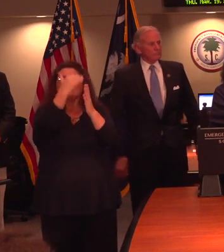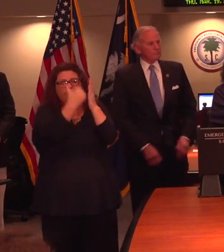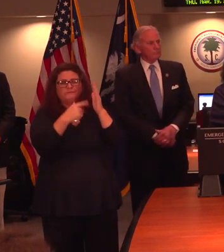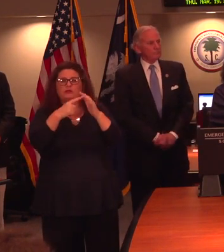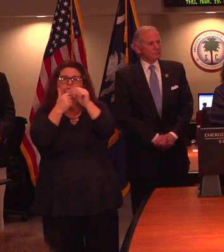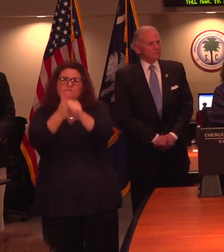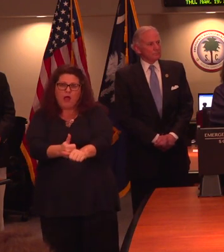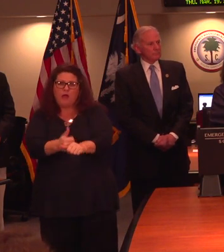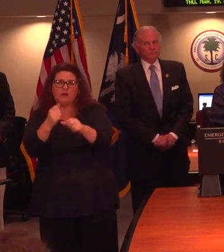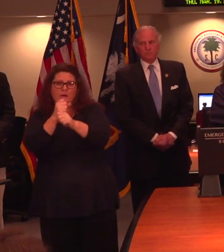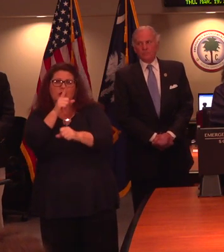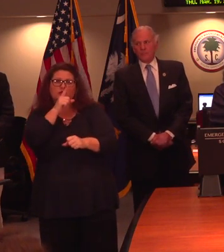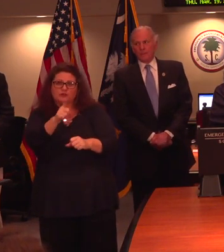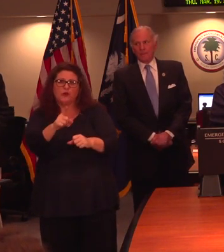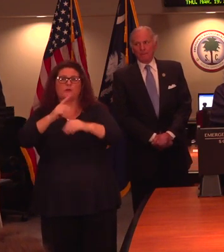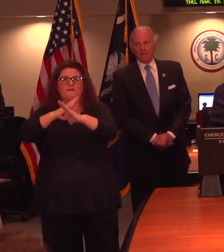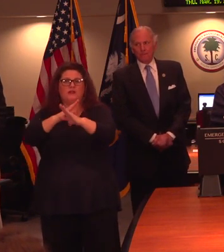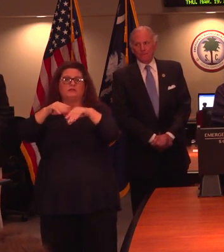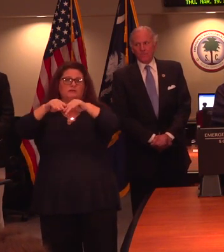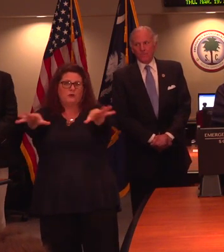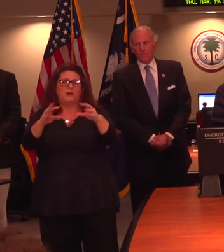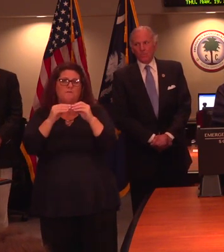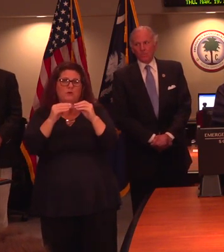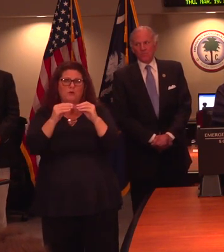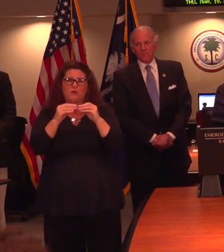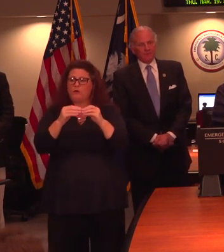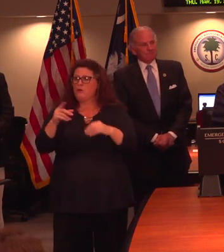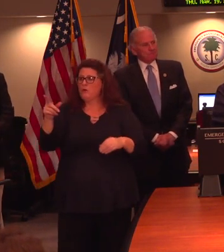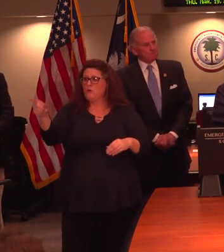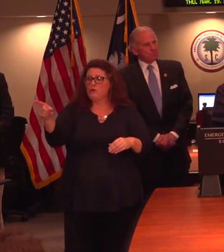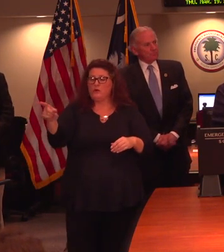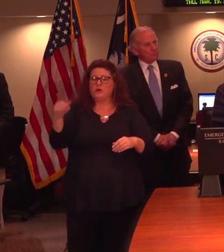those cases were transferred. And that new Lexington County case connected to that nursing home facility?